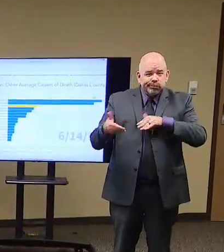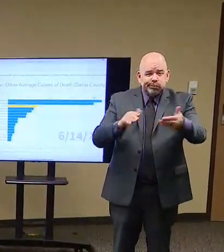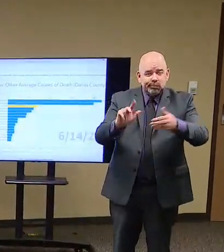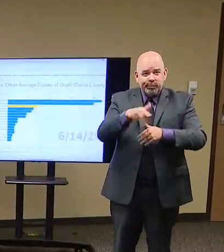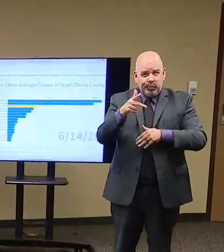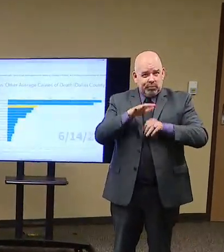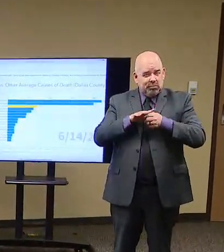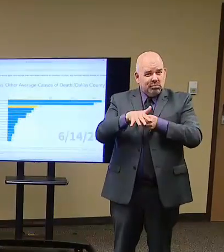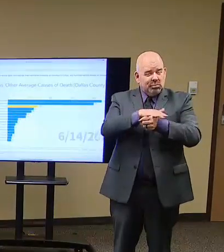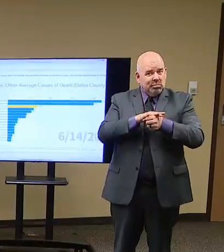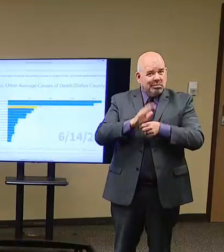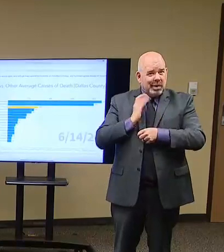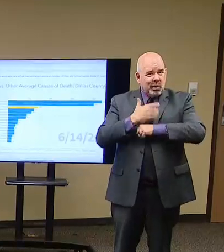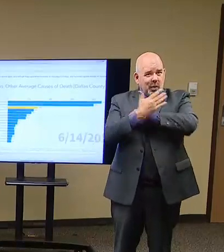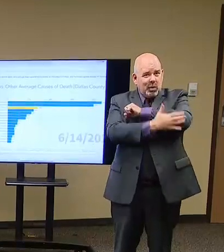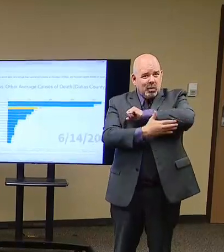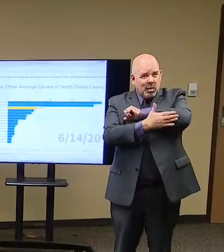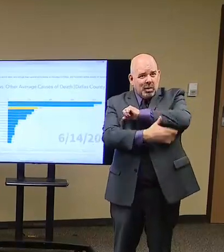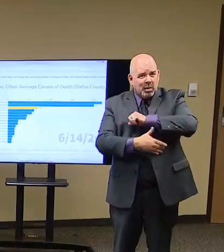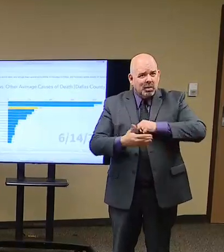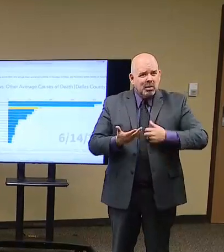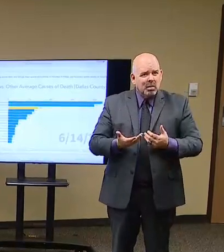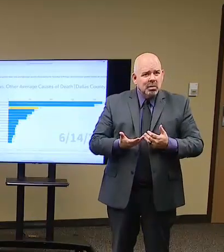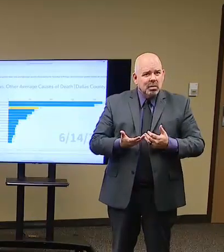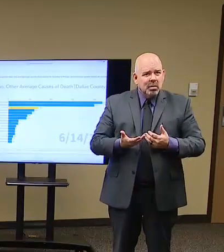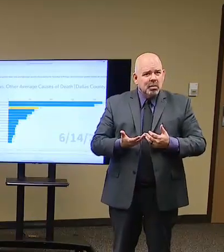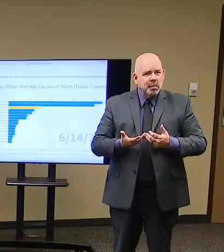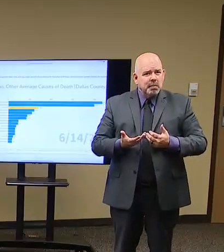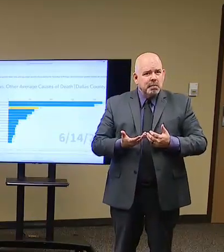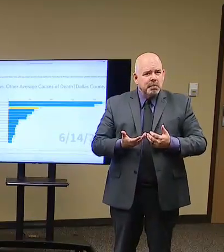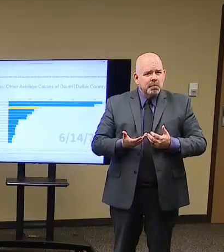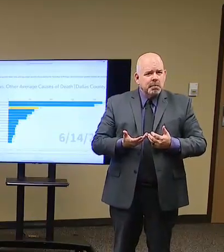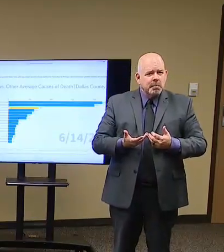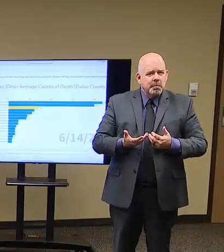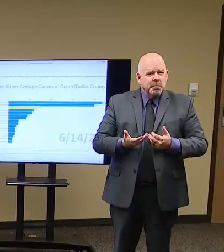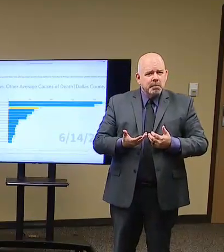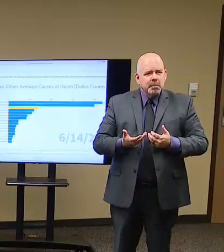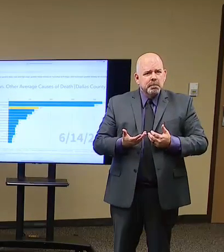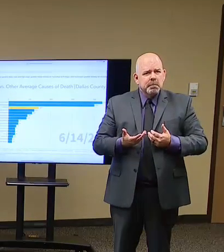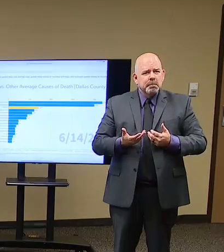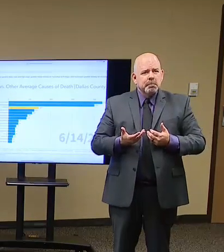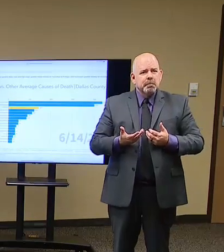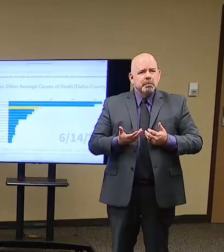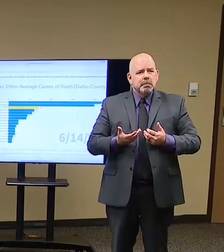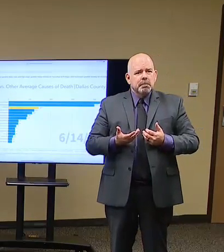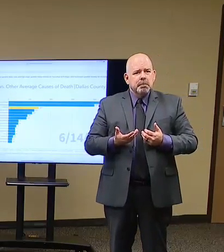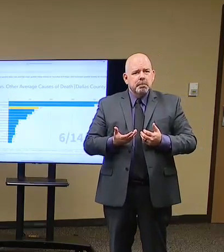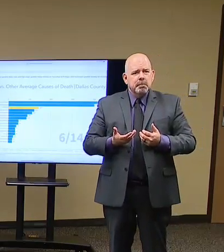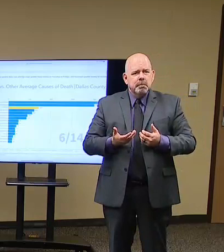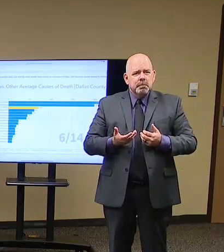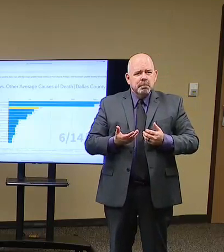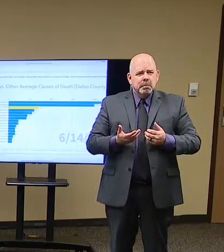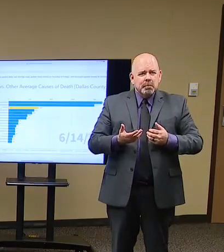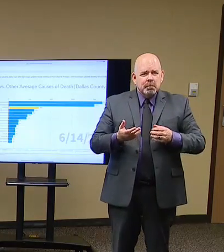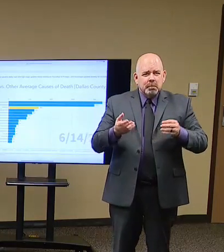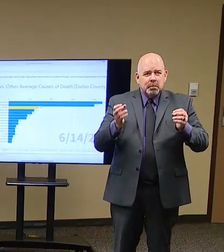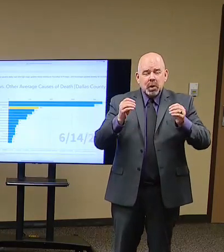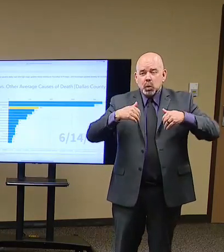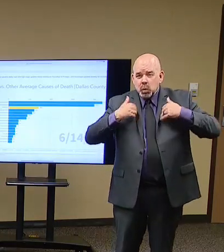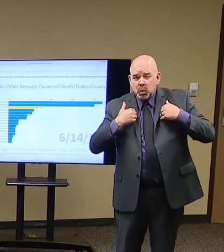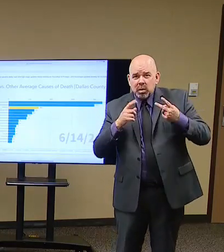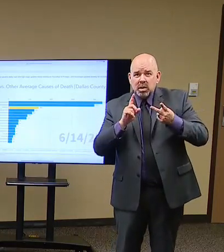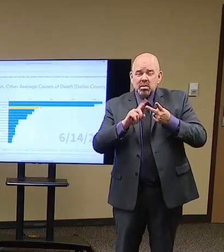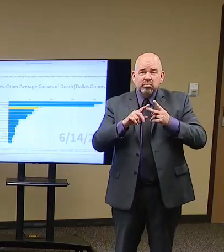you're seeing like child and possibly investigating also due to COVID. Are you seeing more younger people not just